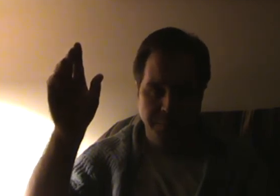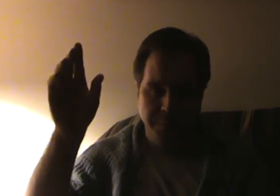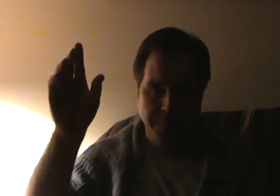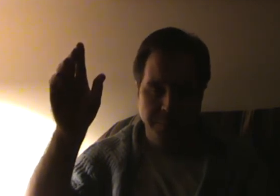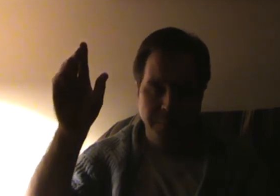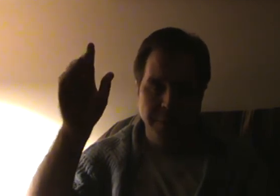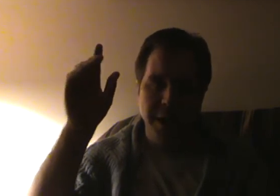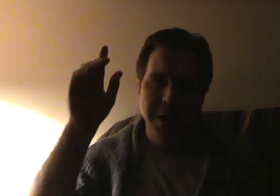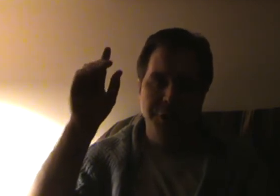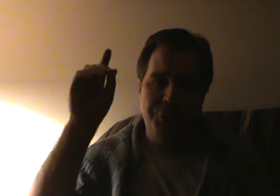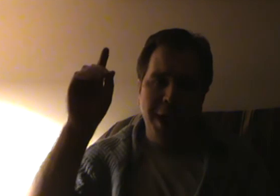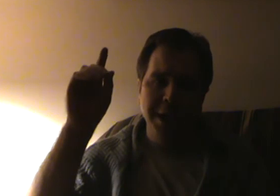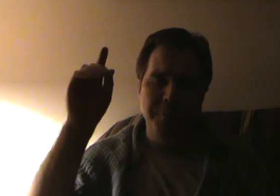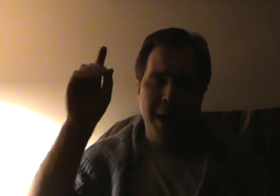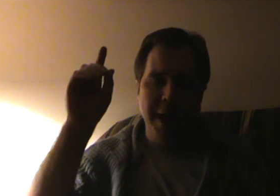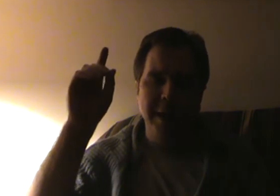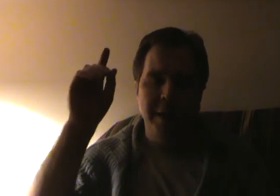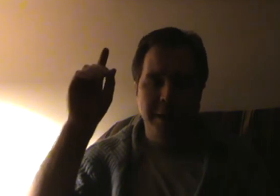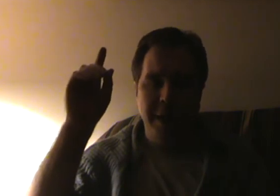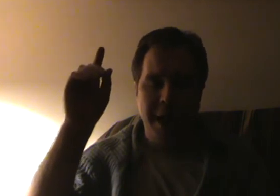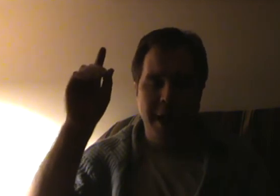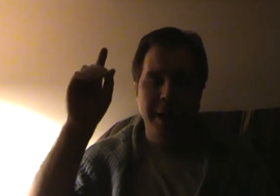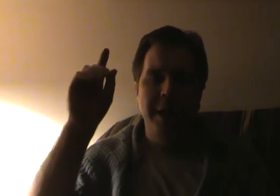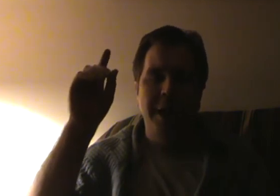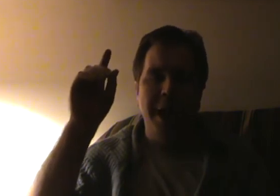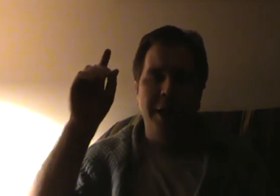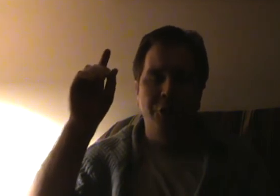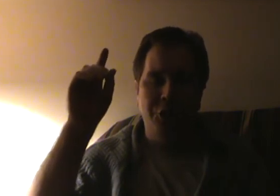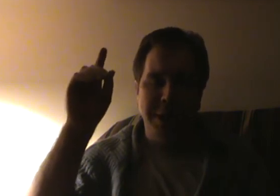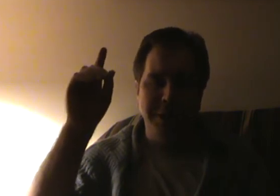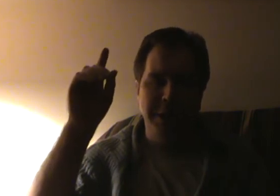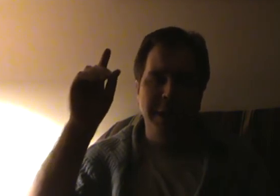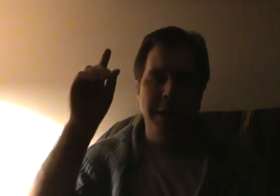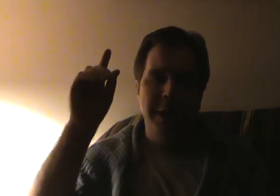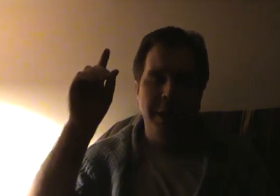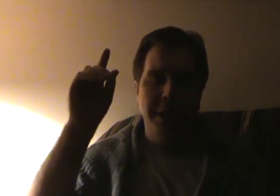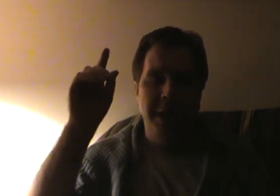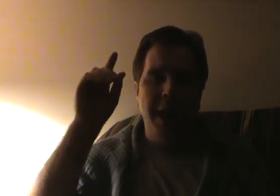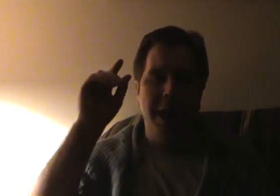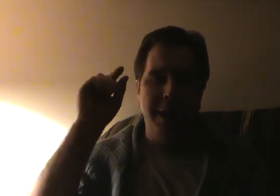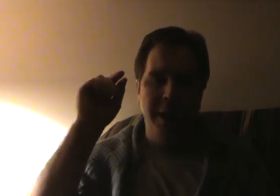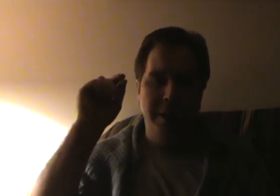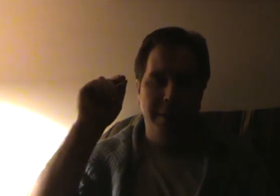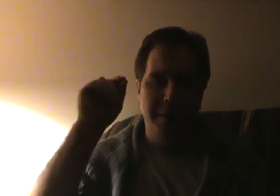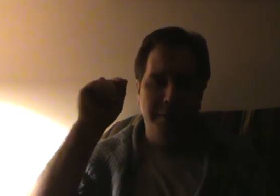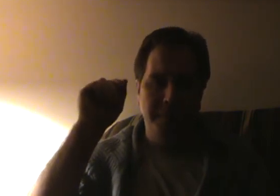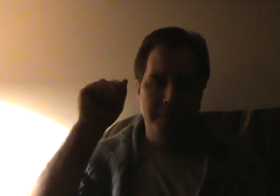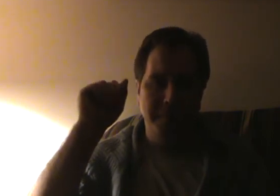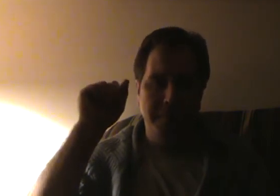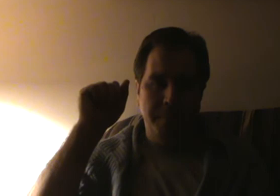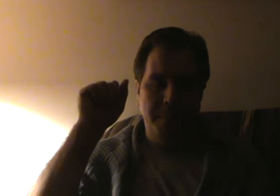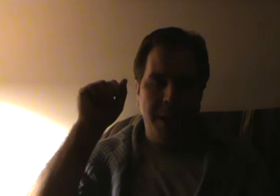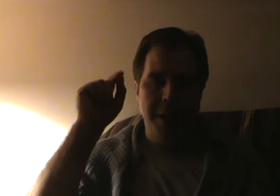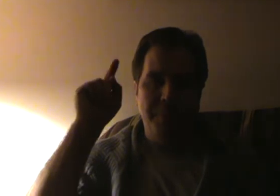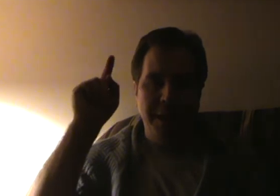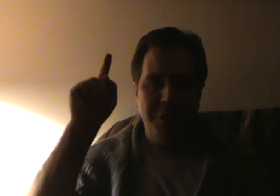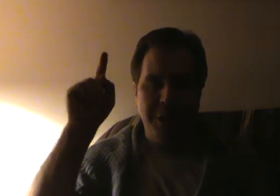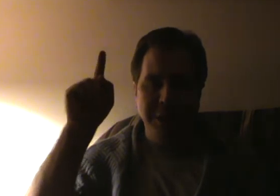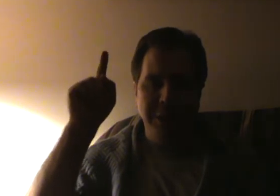It's defined by God and trusting God. And by trusting